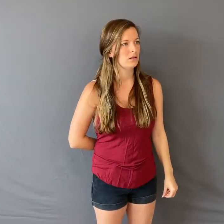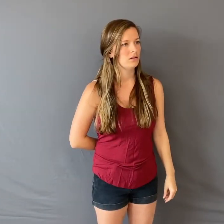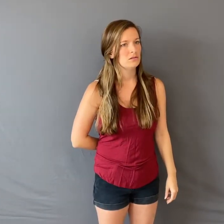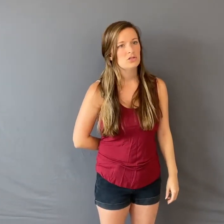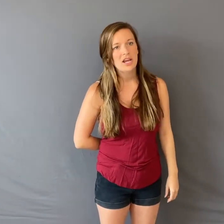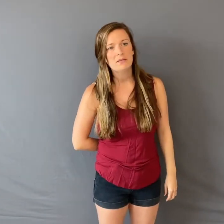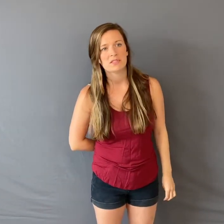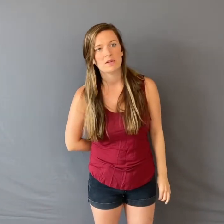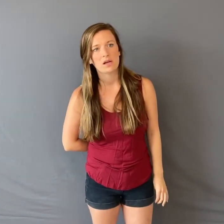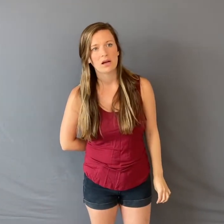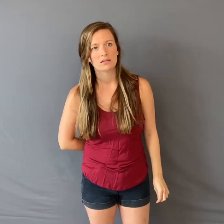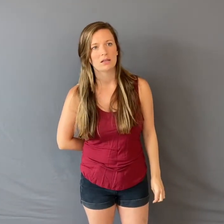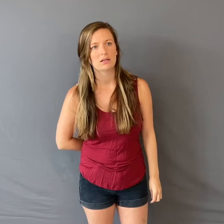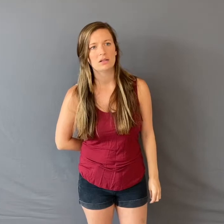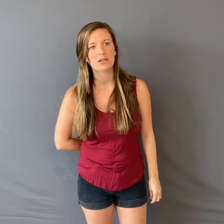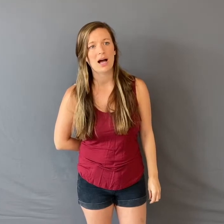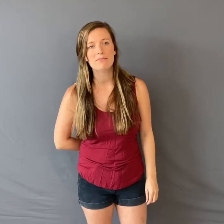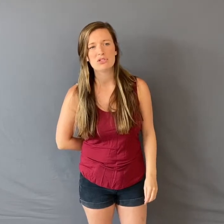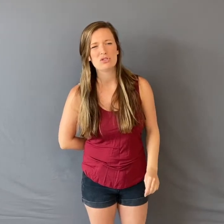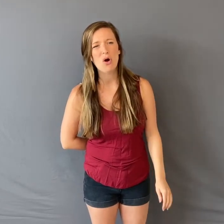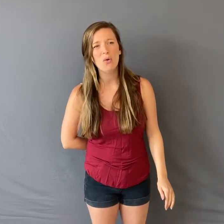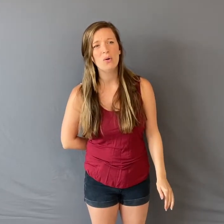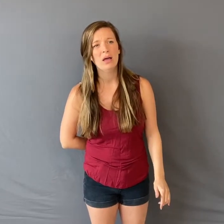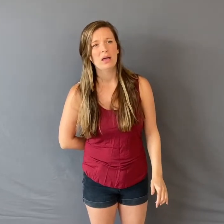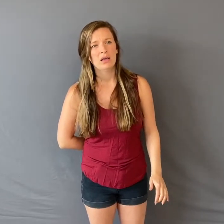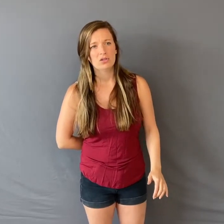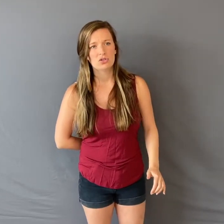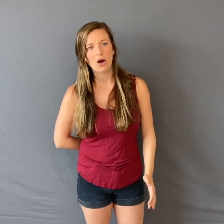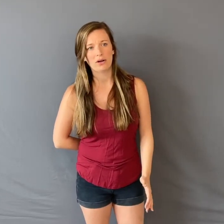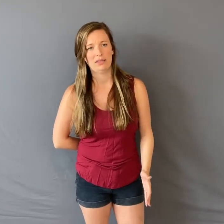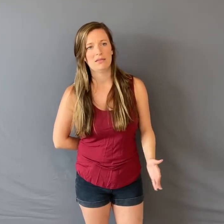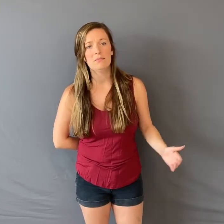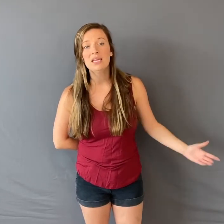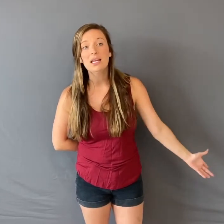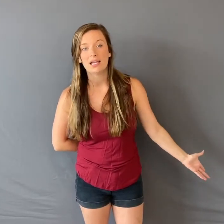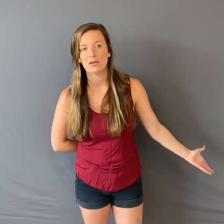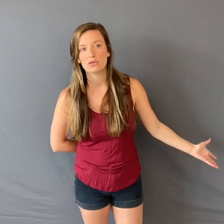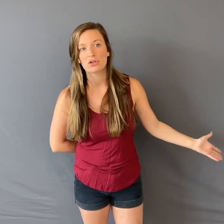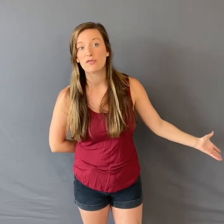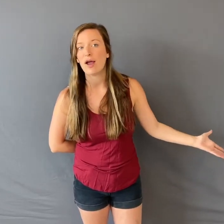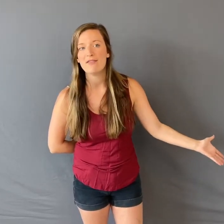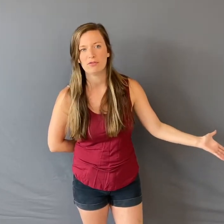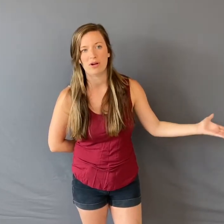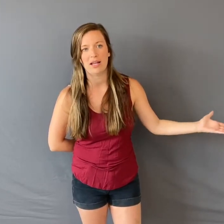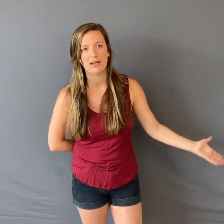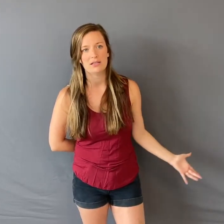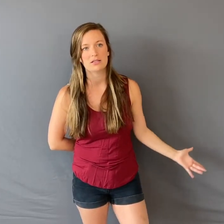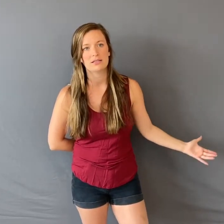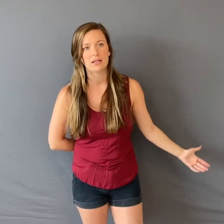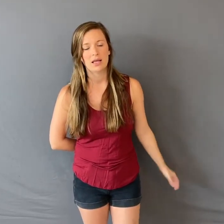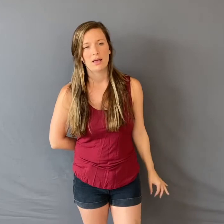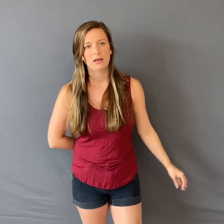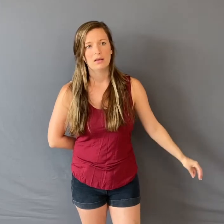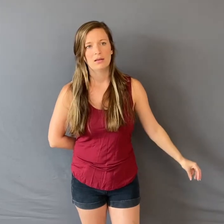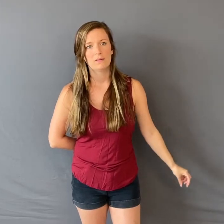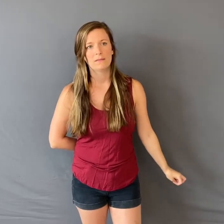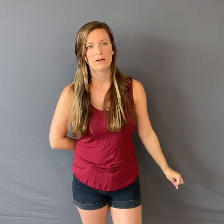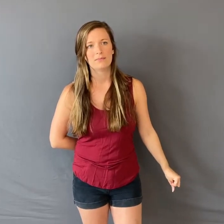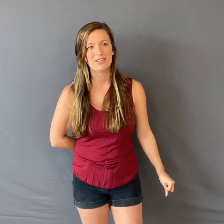James, look, I'm so sorry that the meeting took forever and I just, I'm